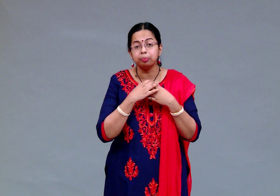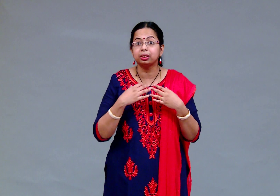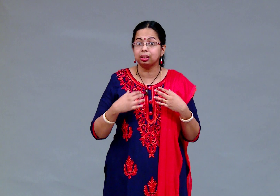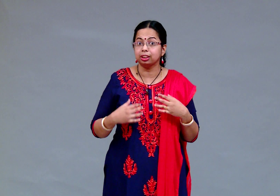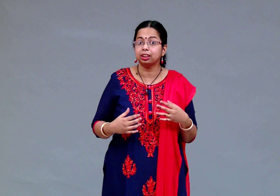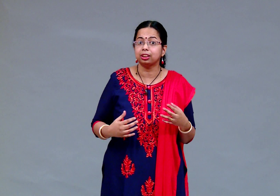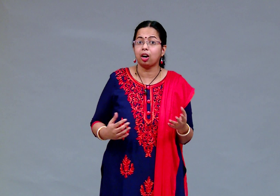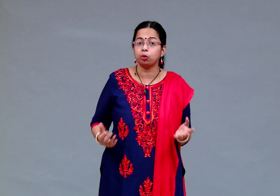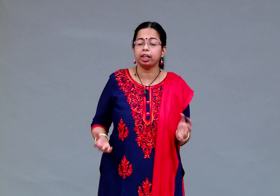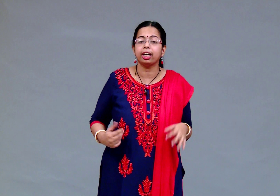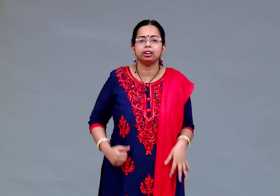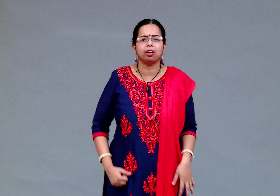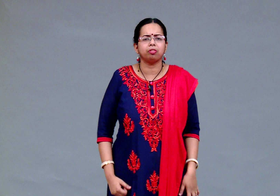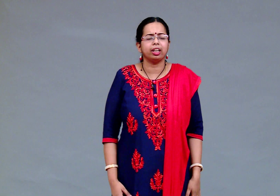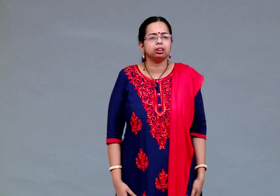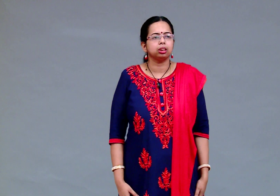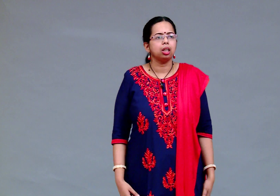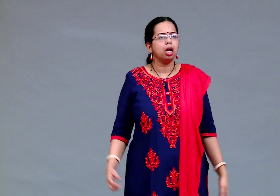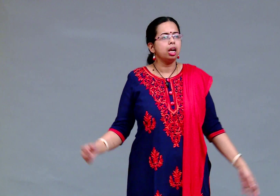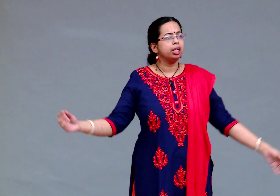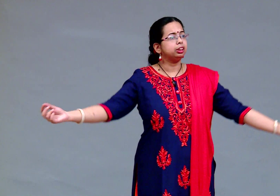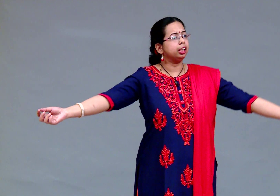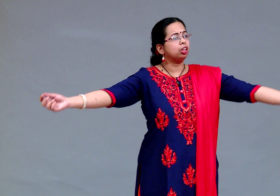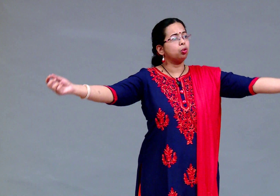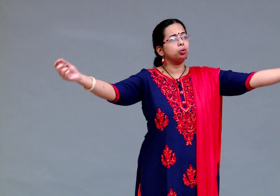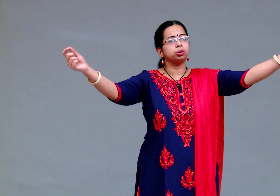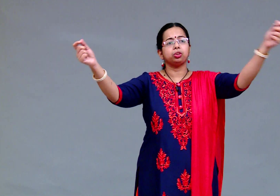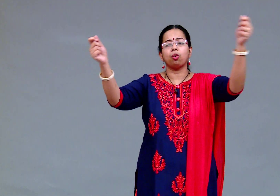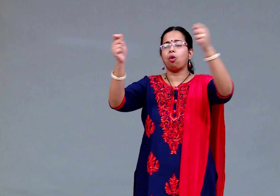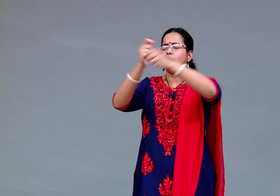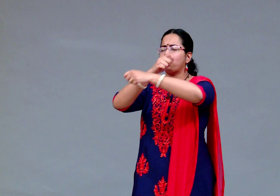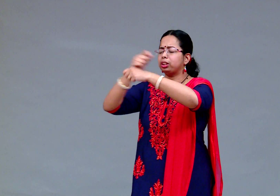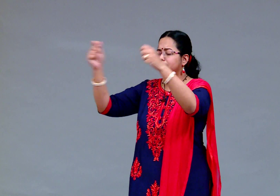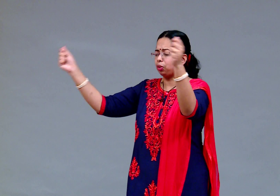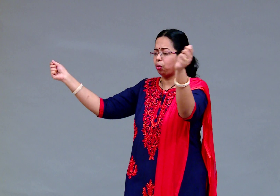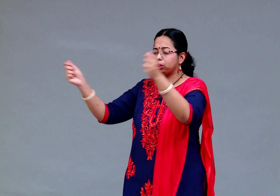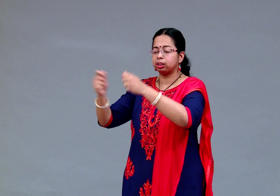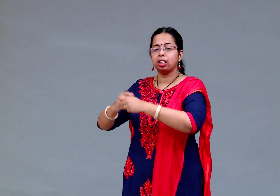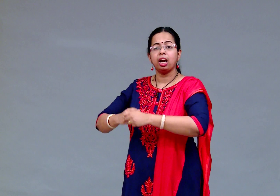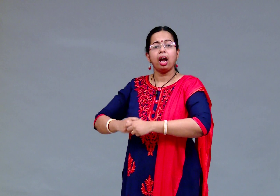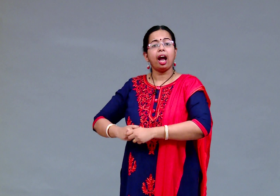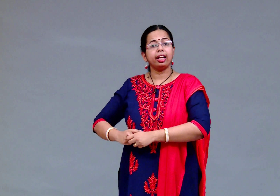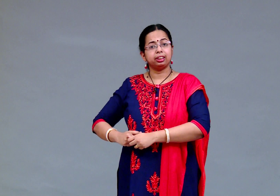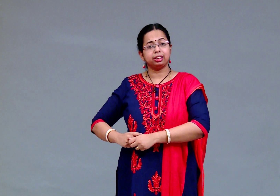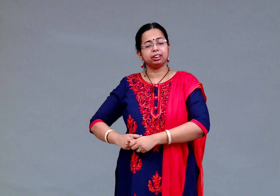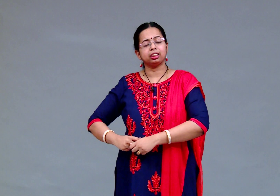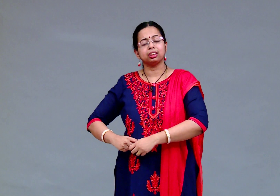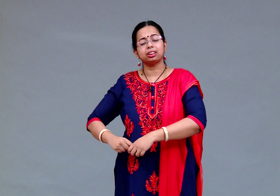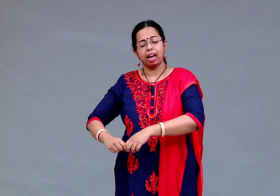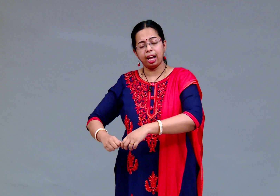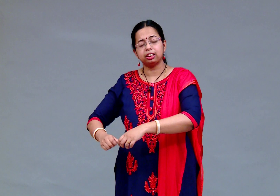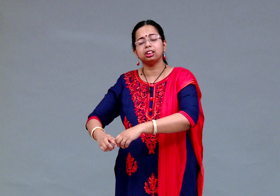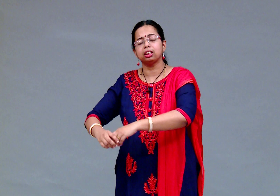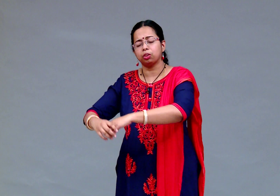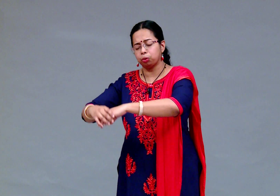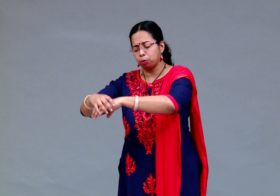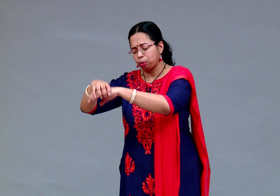this is how Natasha felt she closed all the doors and she's sat in the room